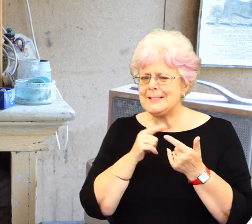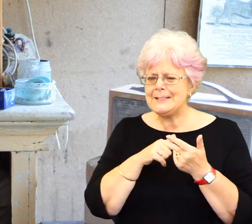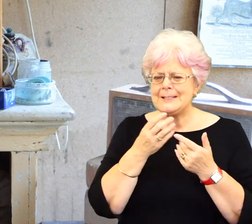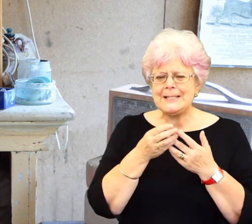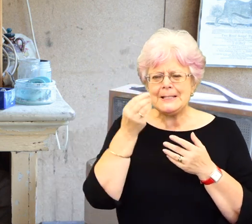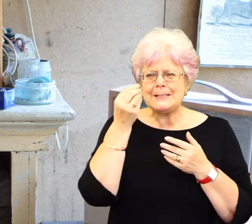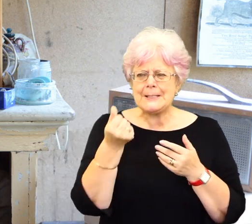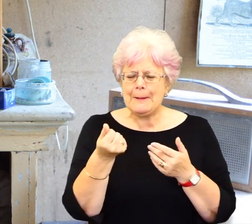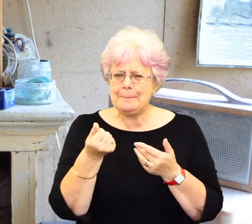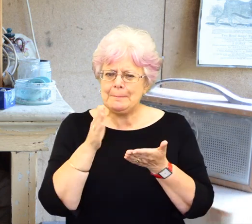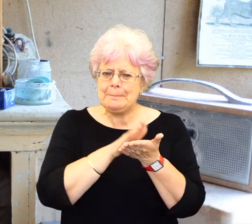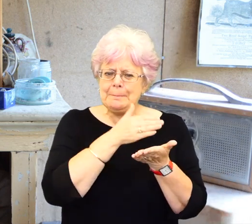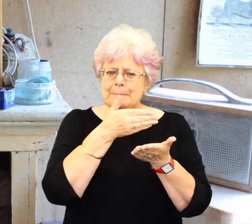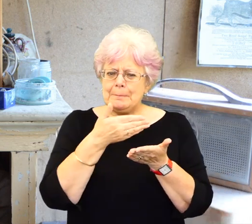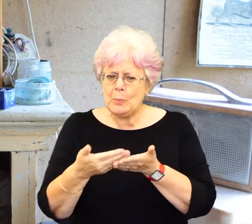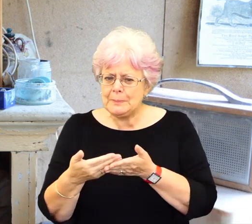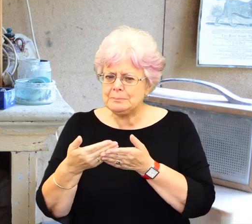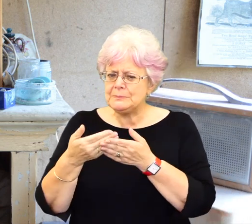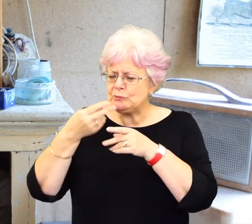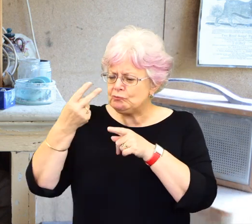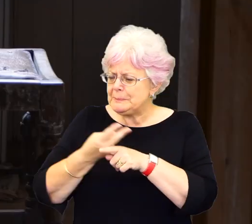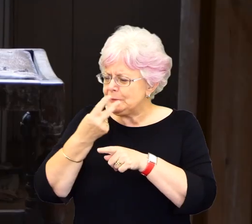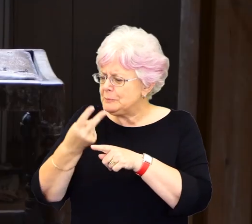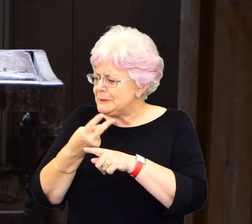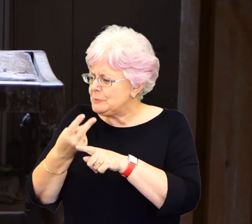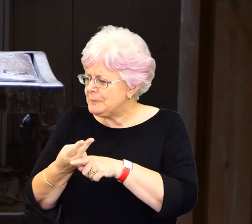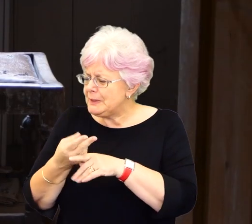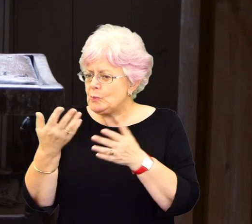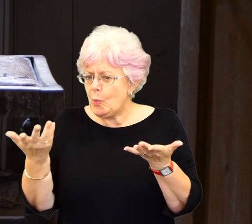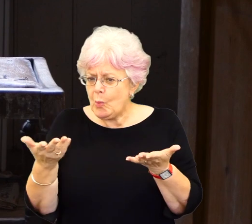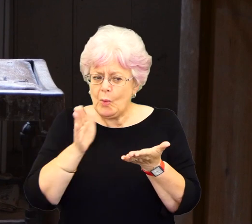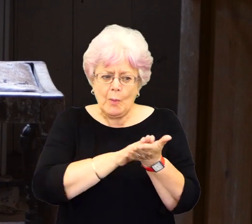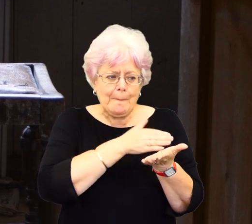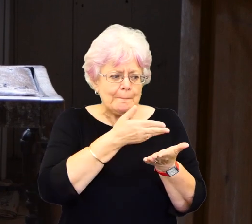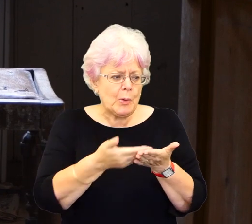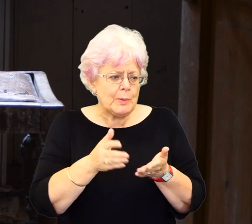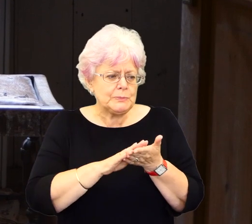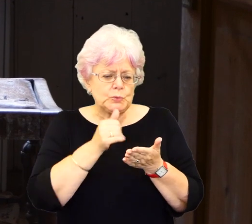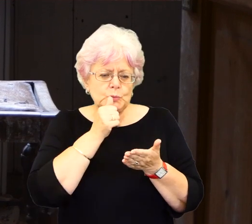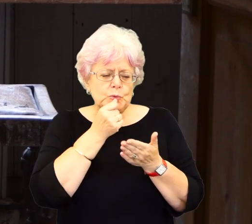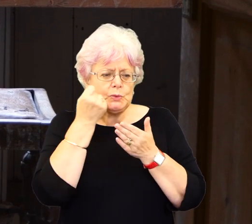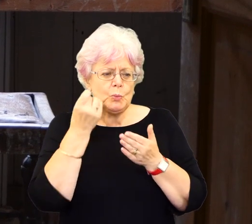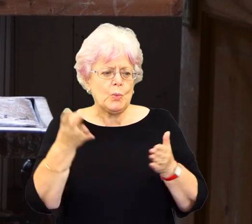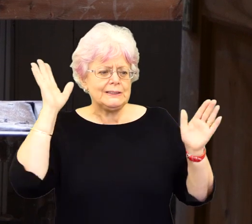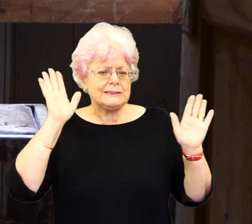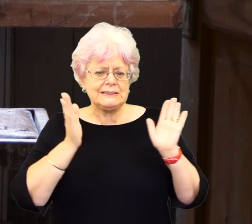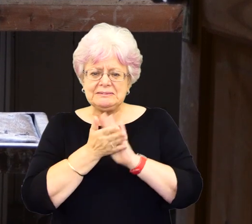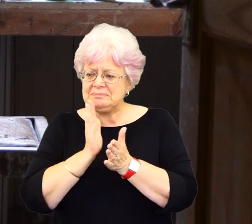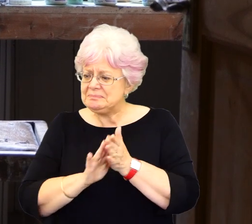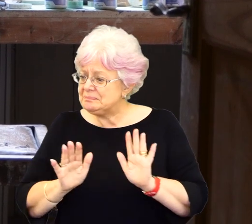um, rhymes, I suppose, that you use repeatedly, there's others that maybe you use one off. Are there any sort